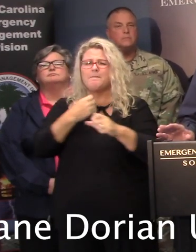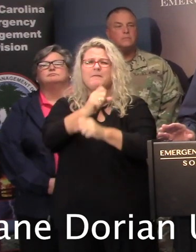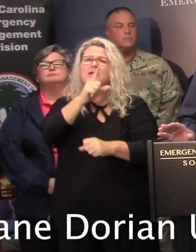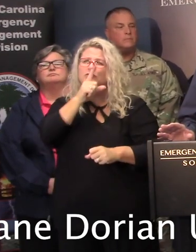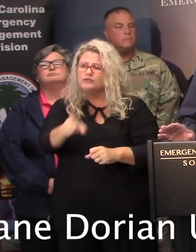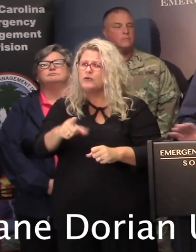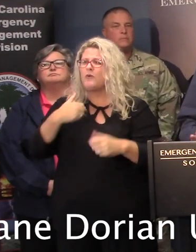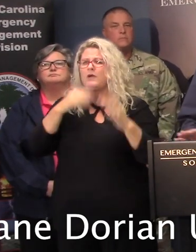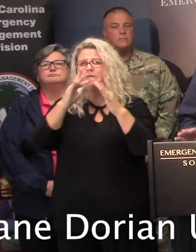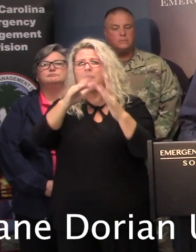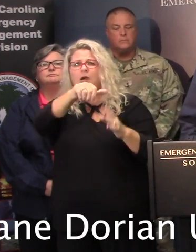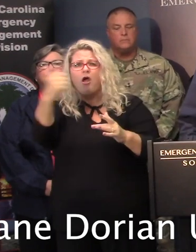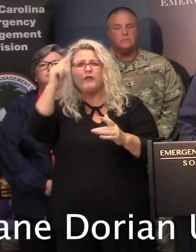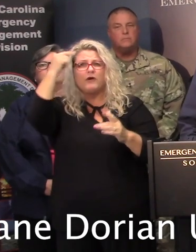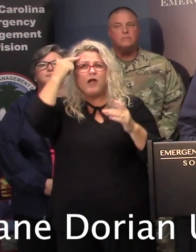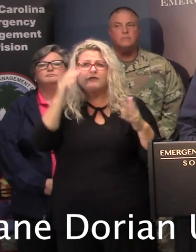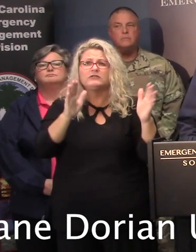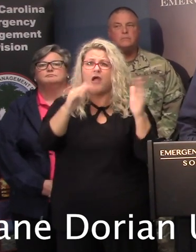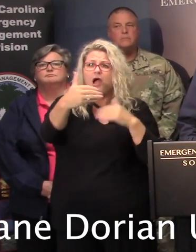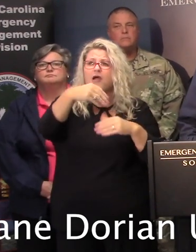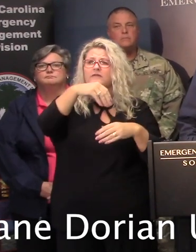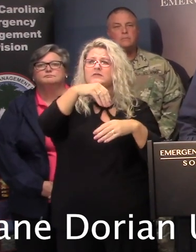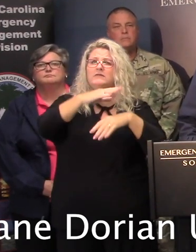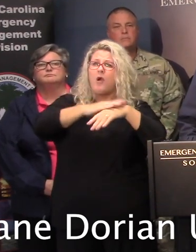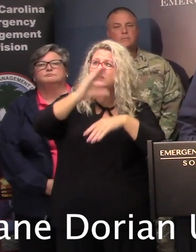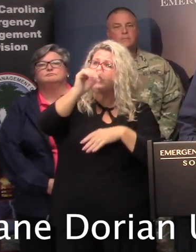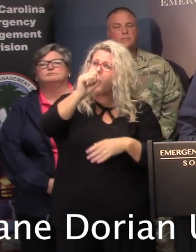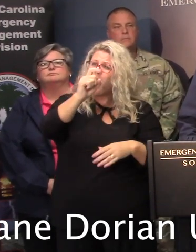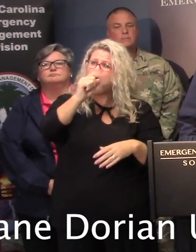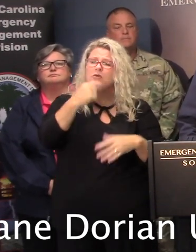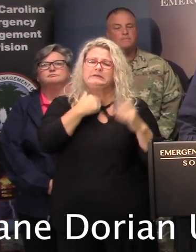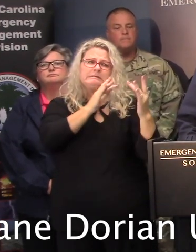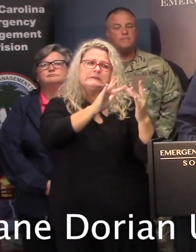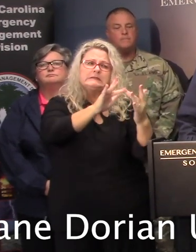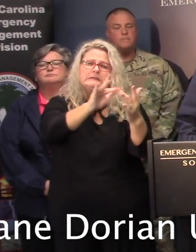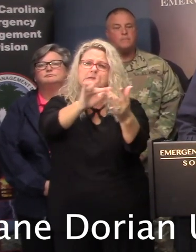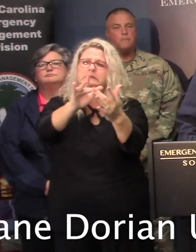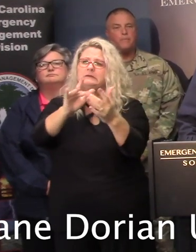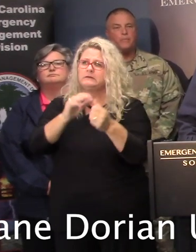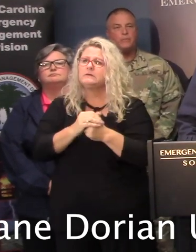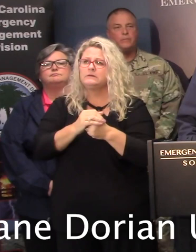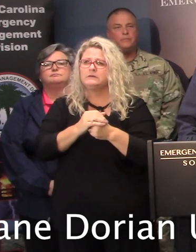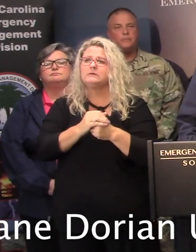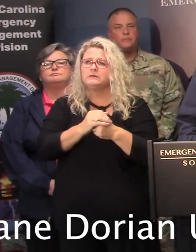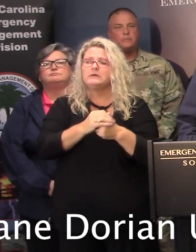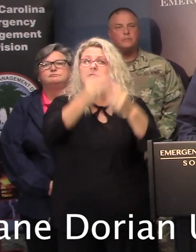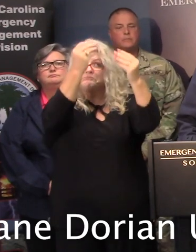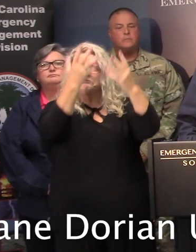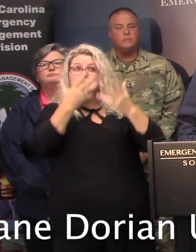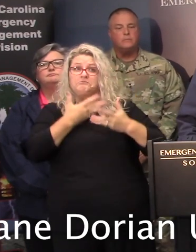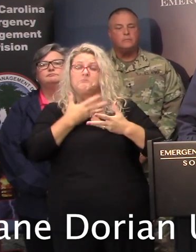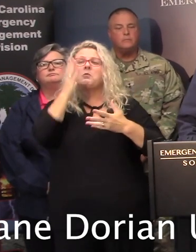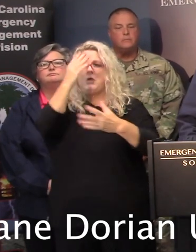other governor's offices on the coast. That's been constant as well. So when we get the information, we'll